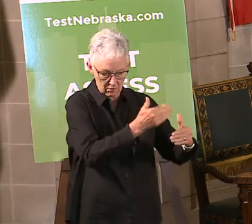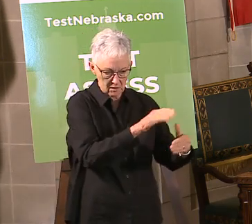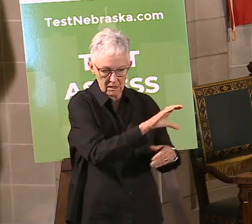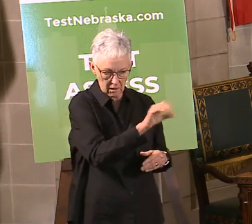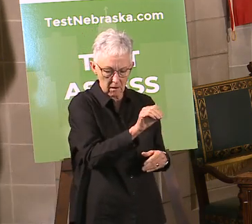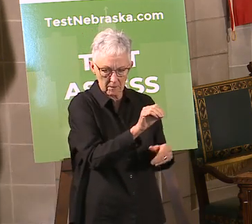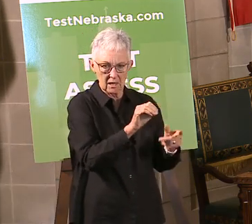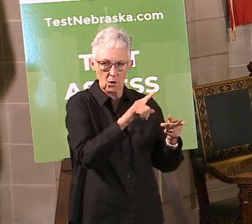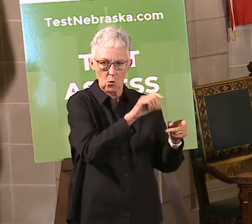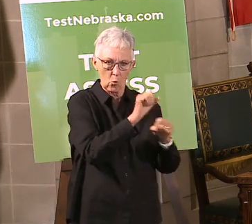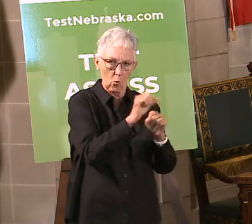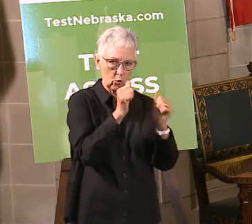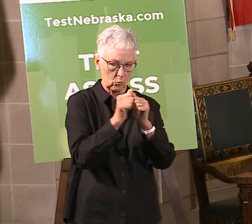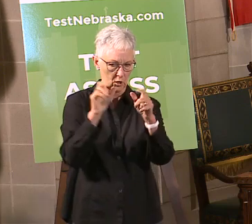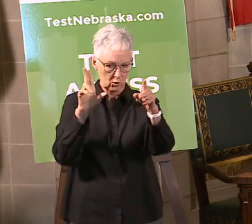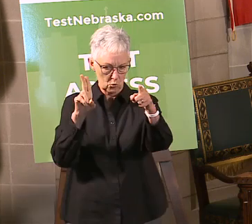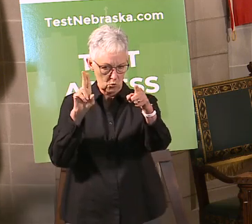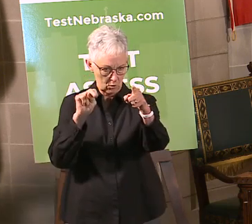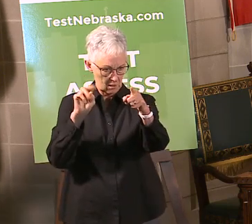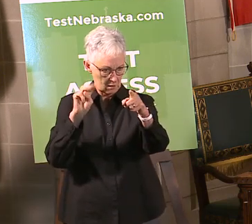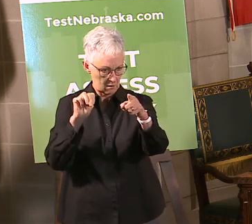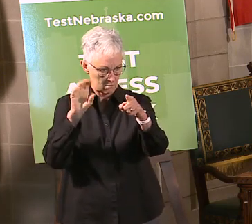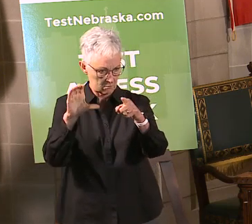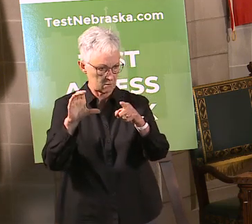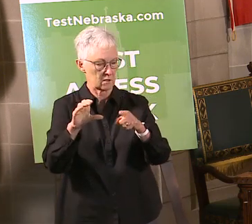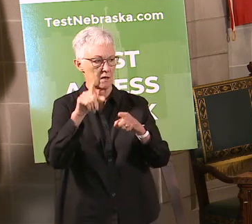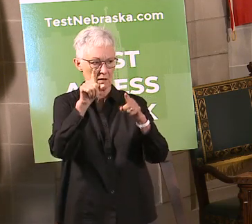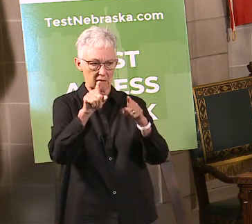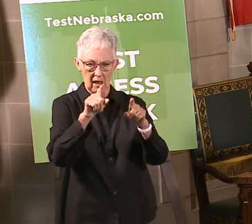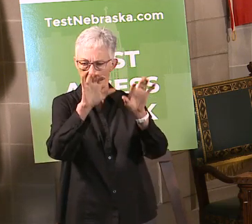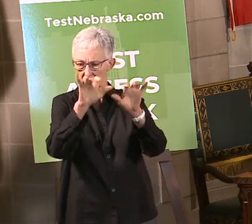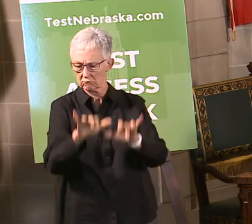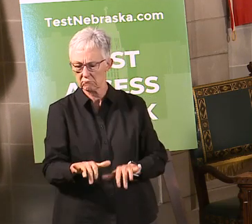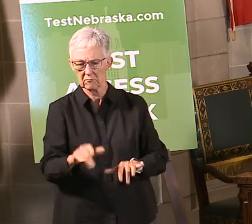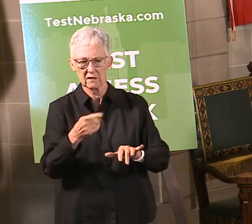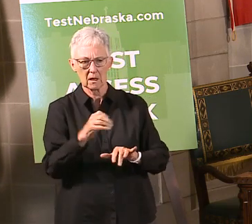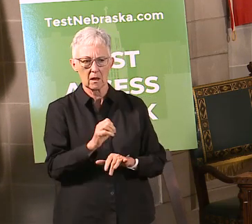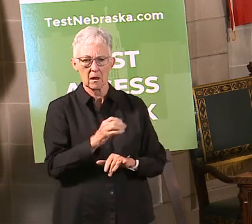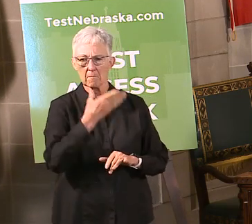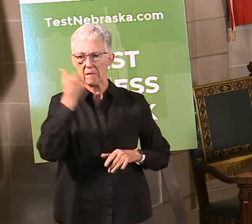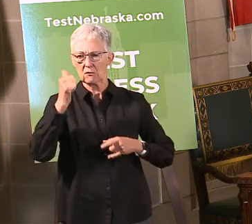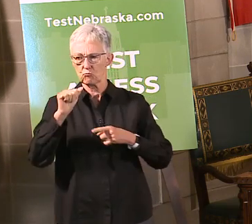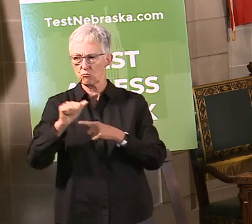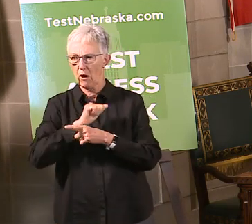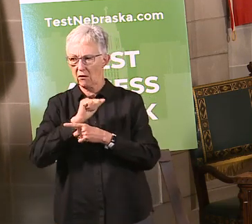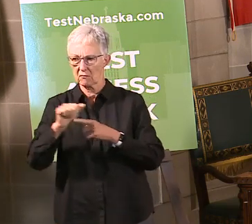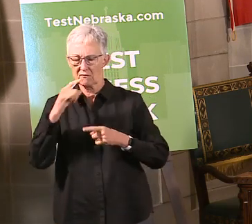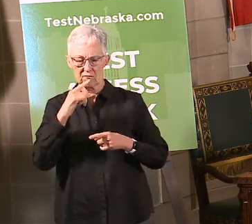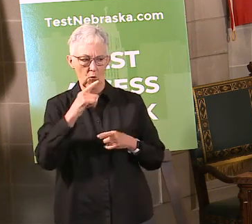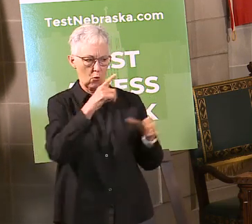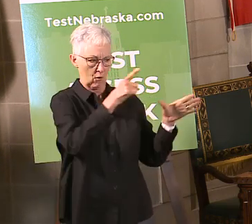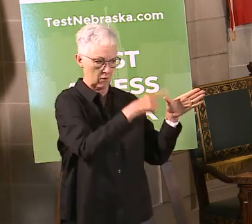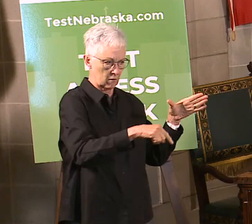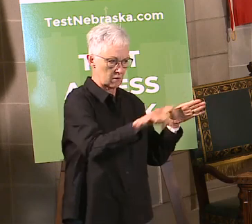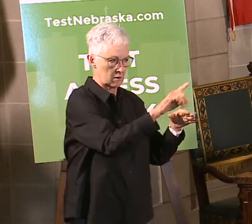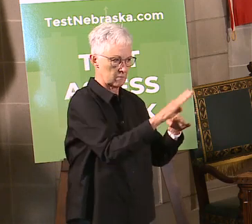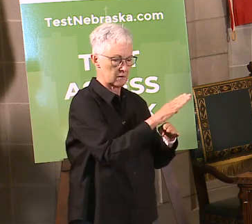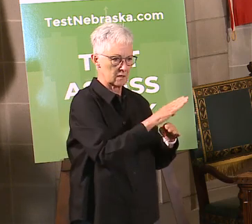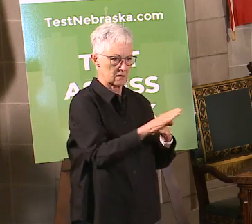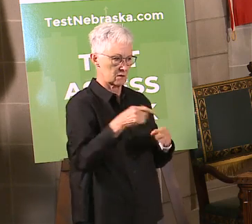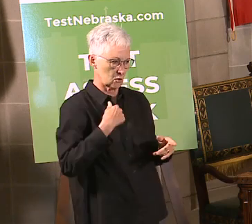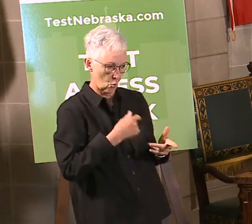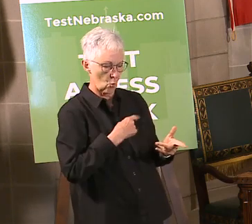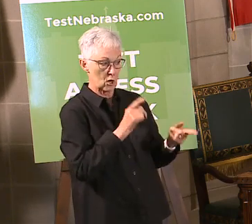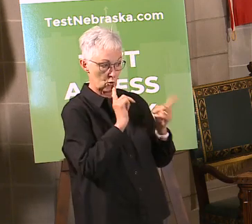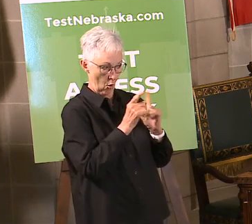document out there that has all the best practices in it. We're doing weekly phone calls with the food processors to be able to talk about these best practices,